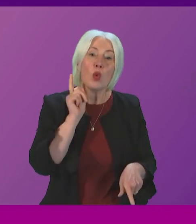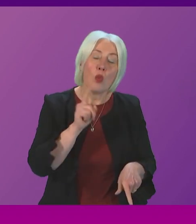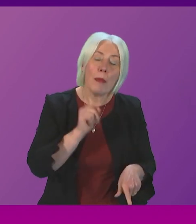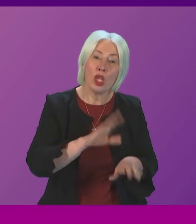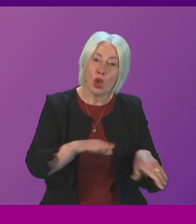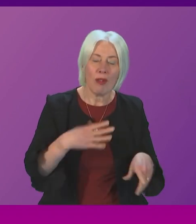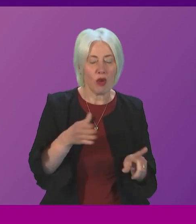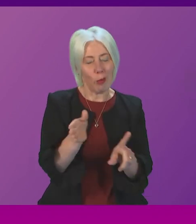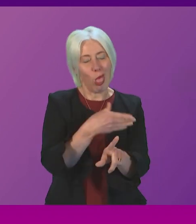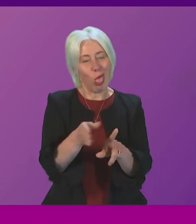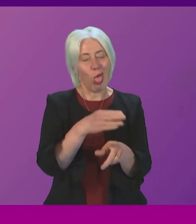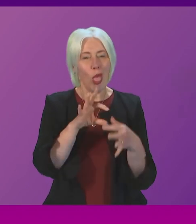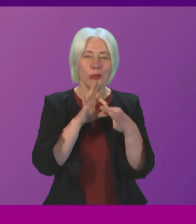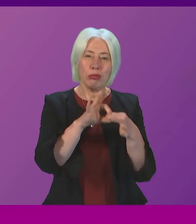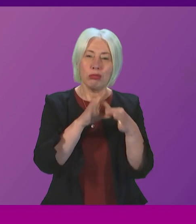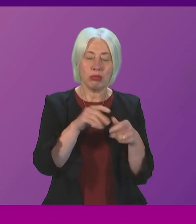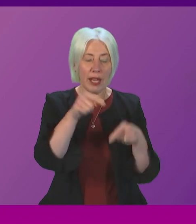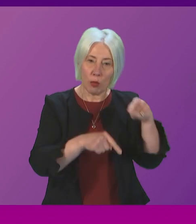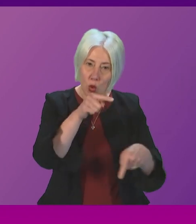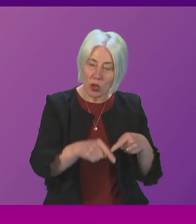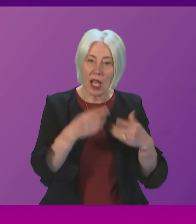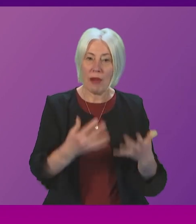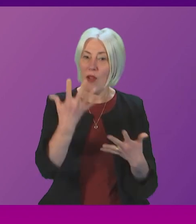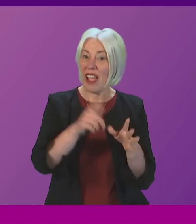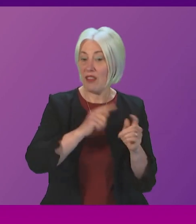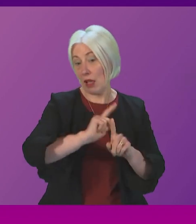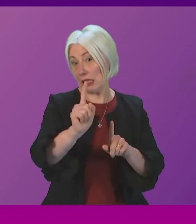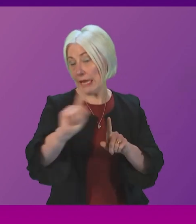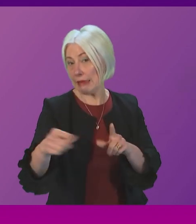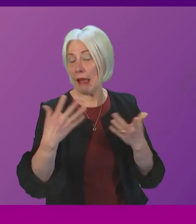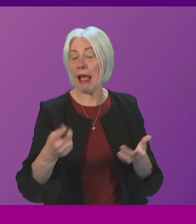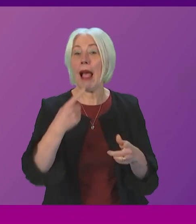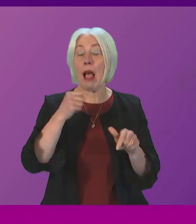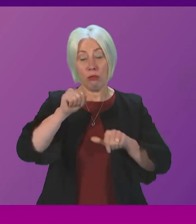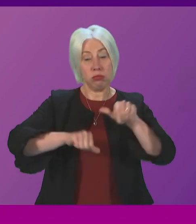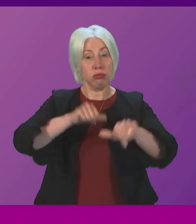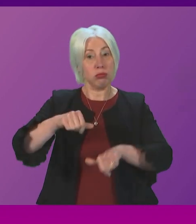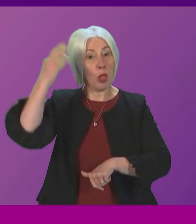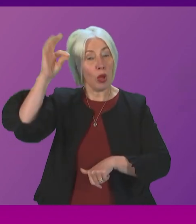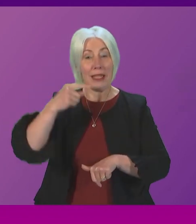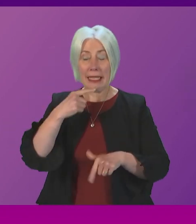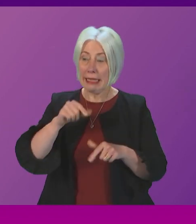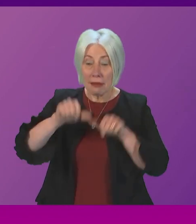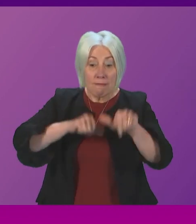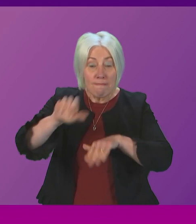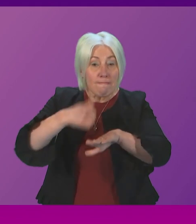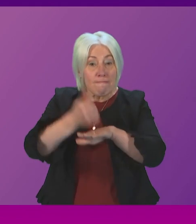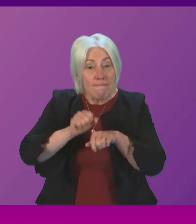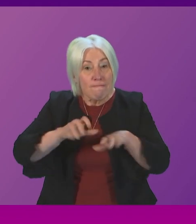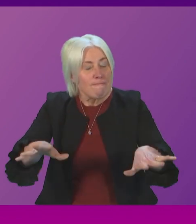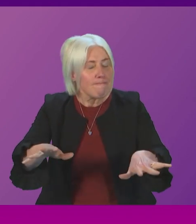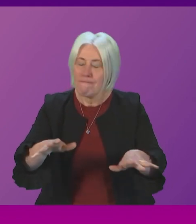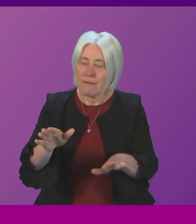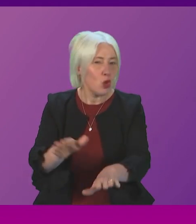coercion and abuse but today five years on the committee concludes that progress on implementing the changes has been far too slow